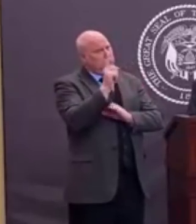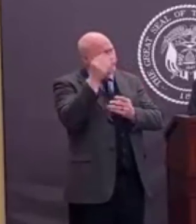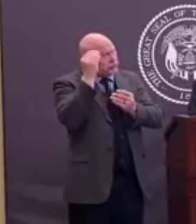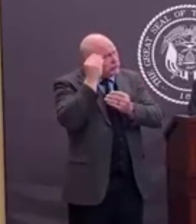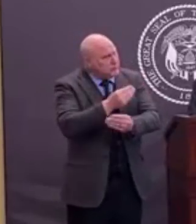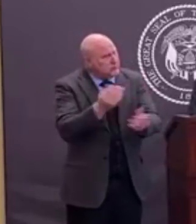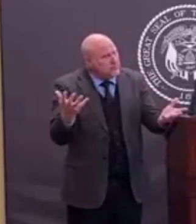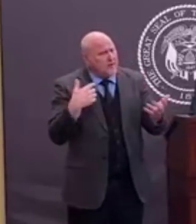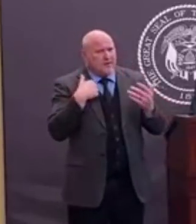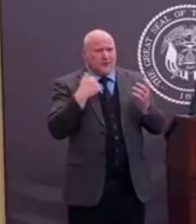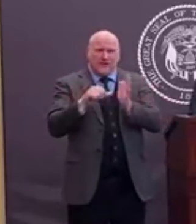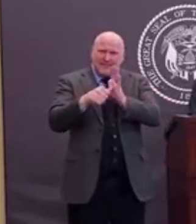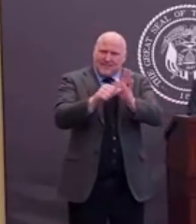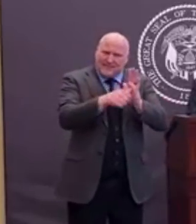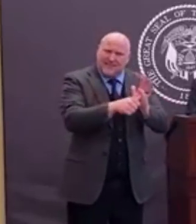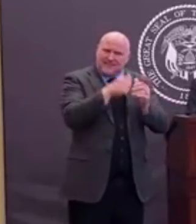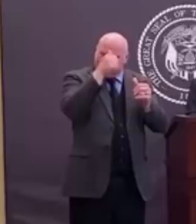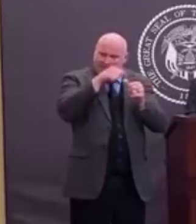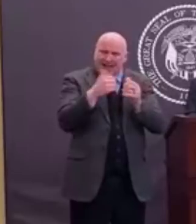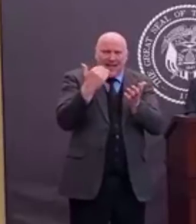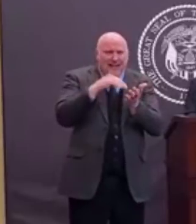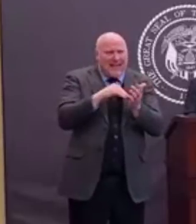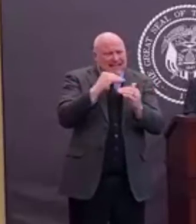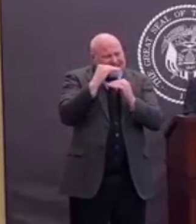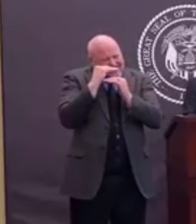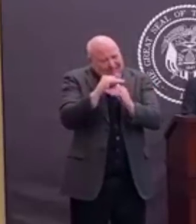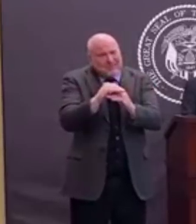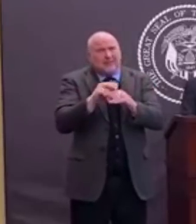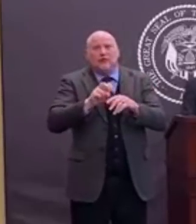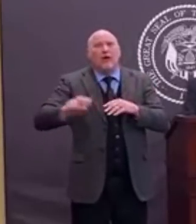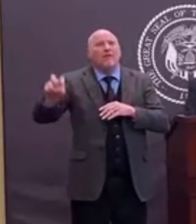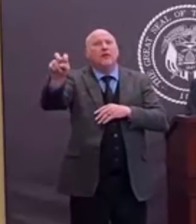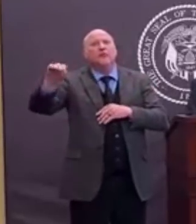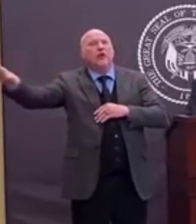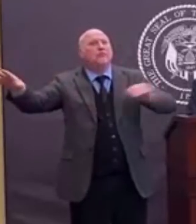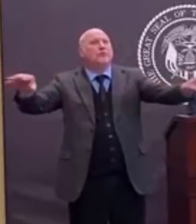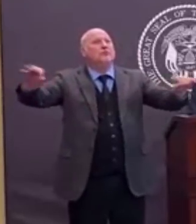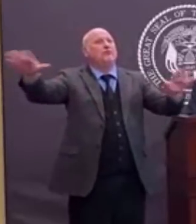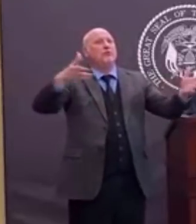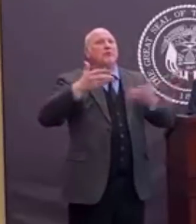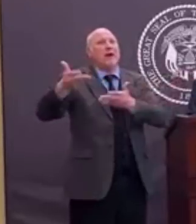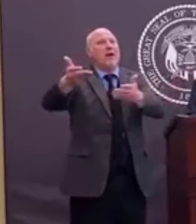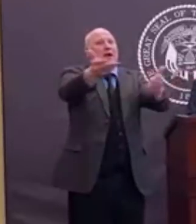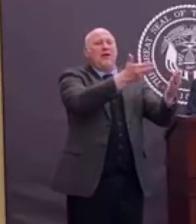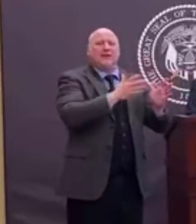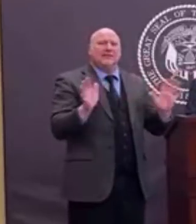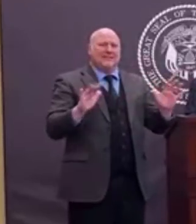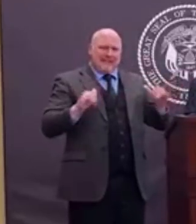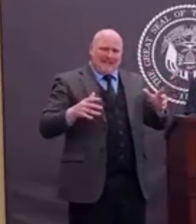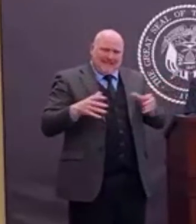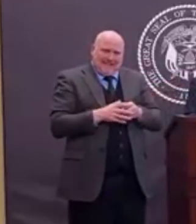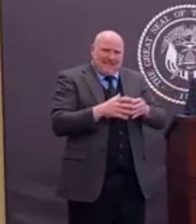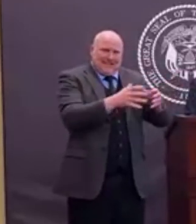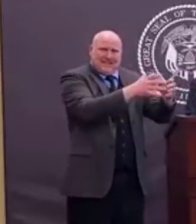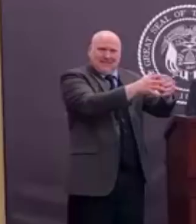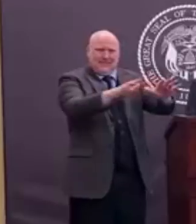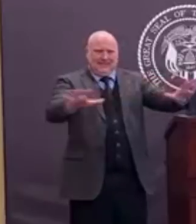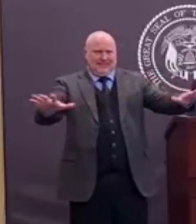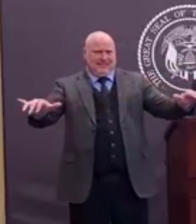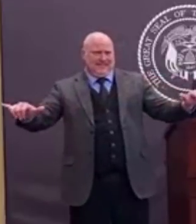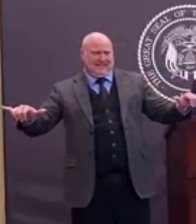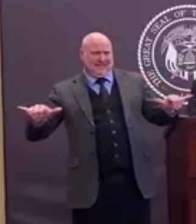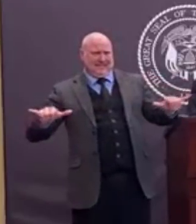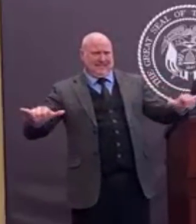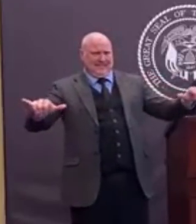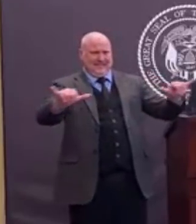so state parks are available only to residents of the county in which the park is located. The availability of our national parks